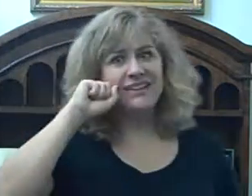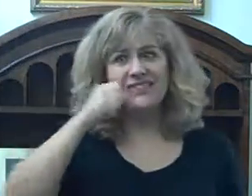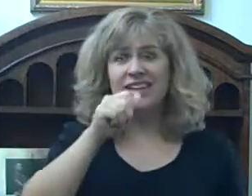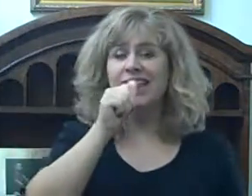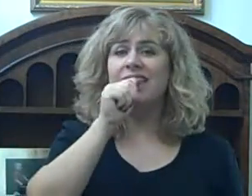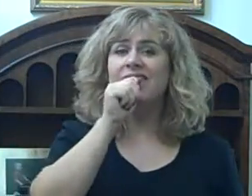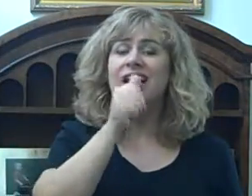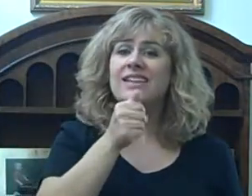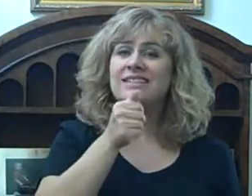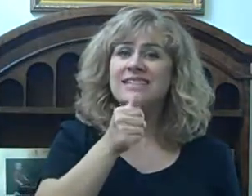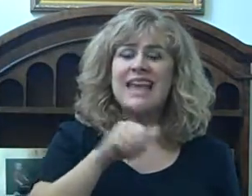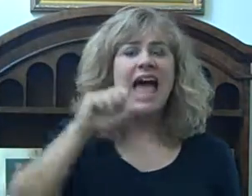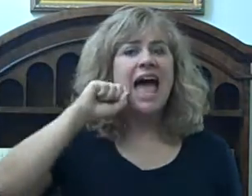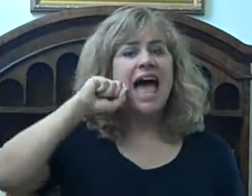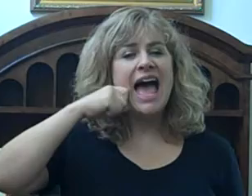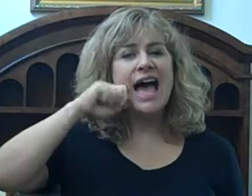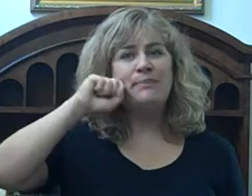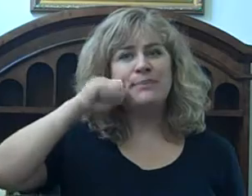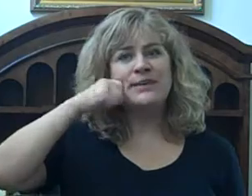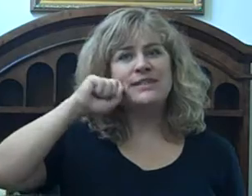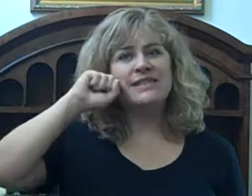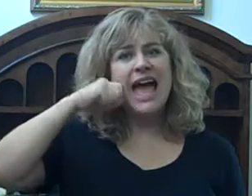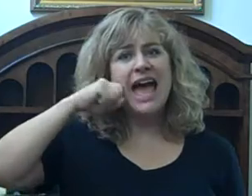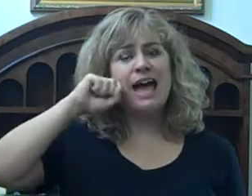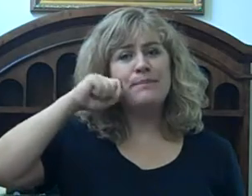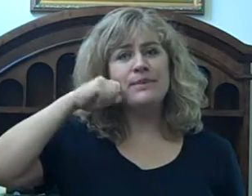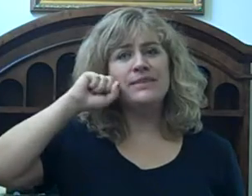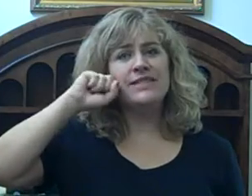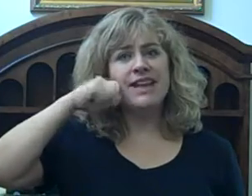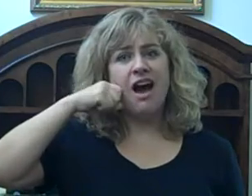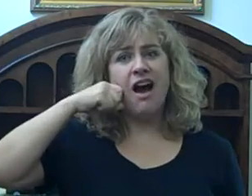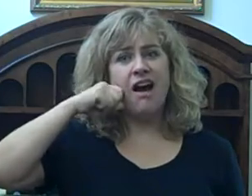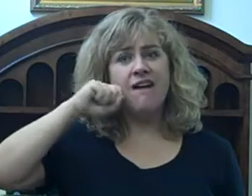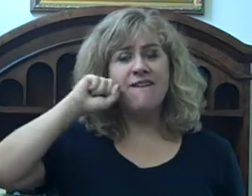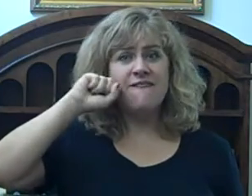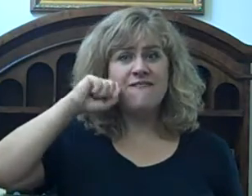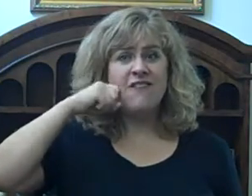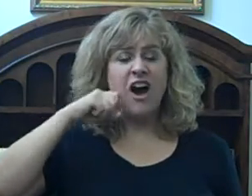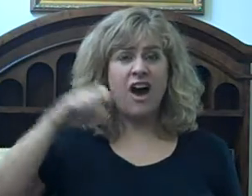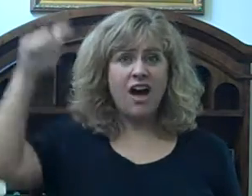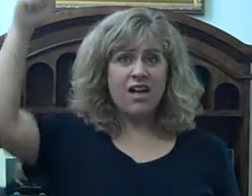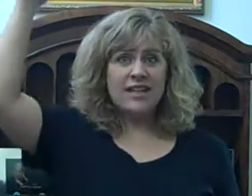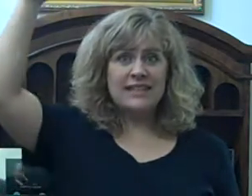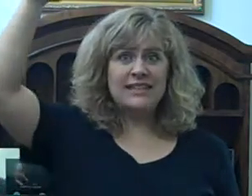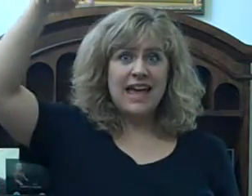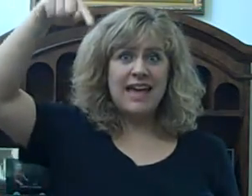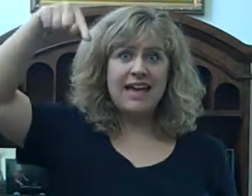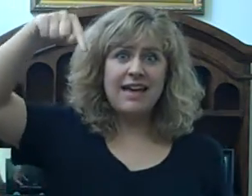pocket full of nuts, apples, apples, they all fall down.